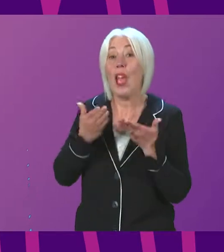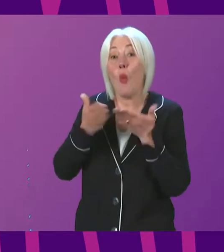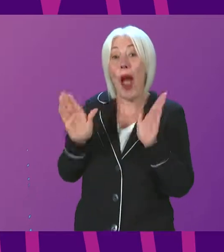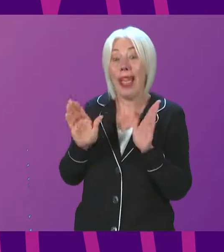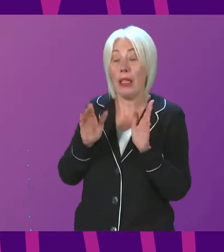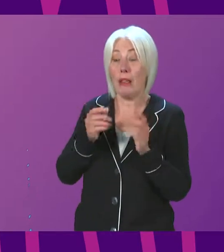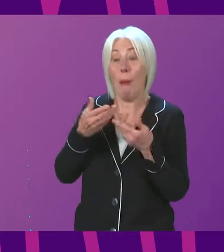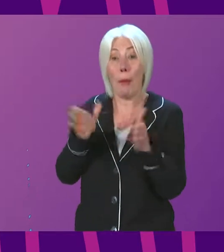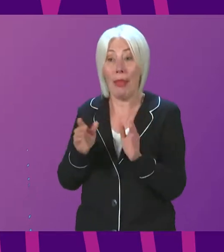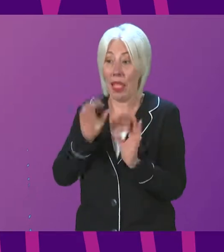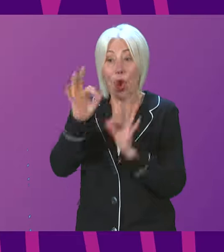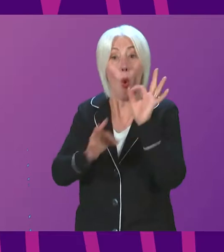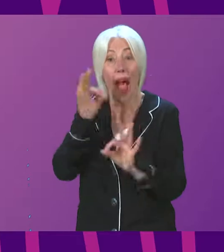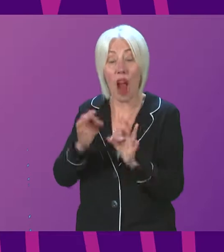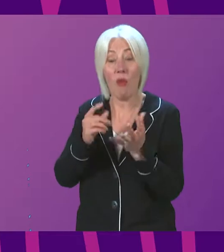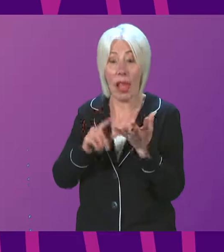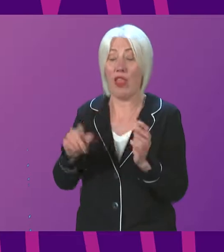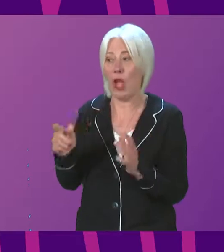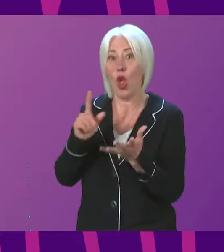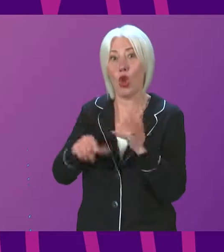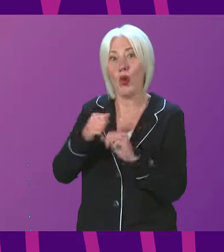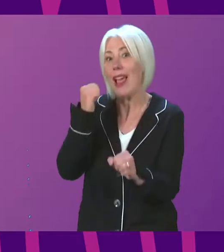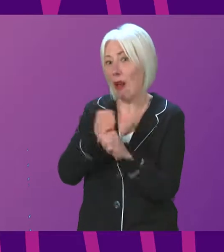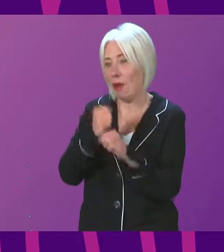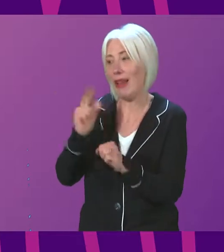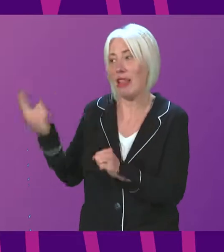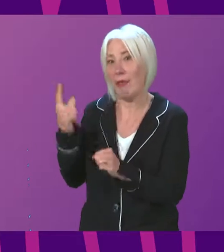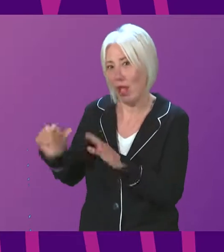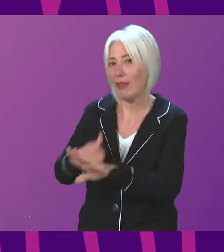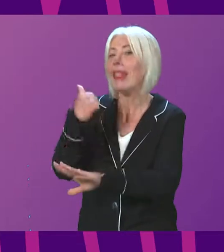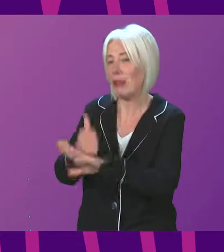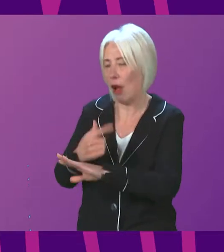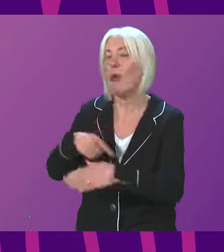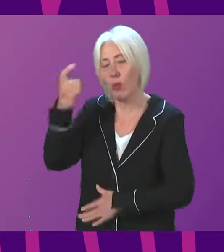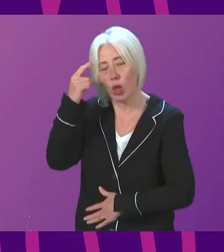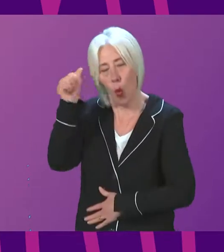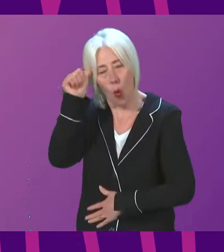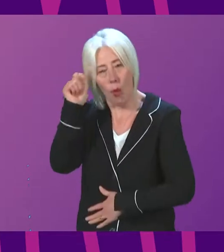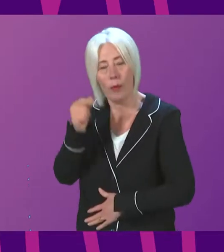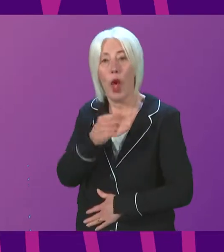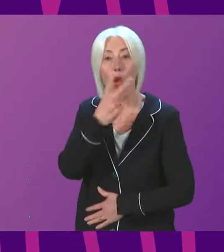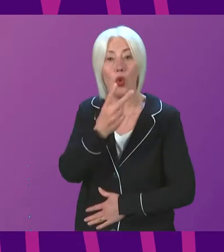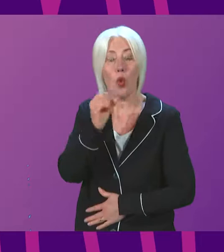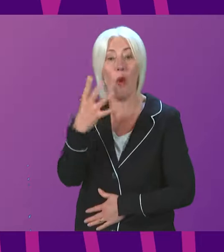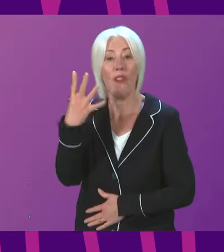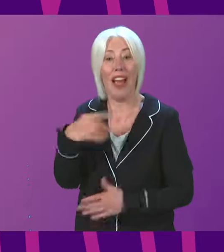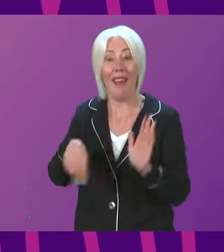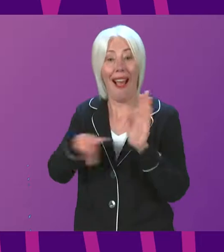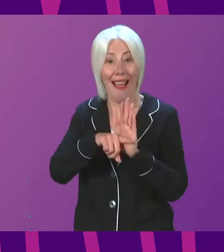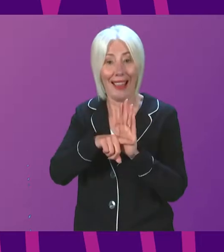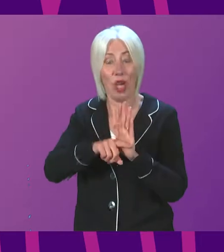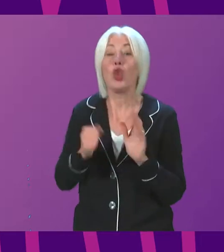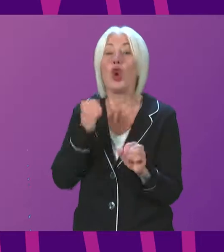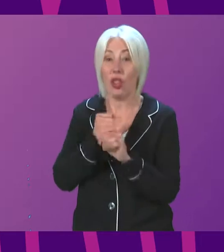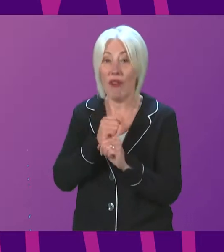into COVID-19 that the United Kingdom Government is setting up. Under the 2005 Act, the Scottish Government is also